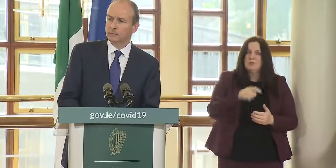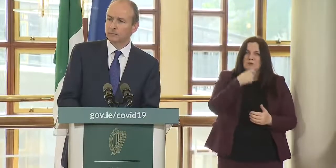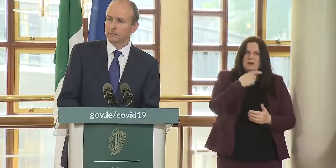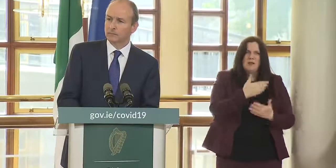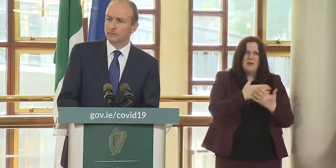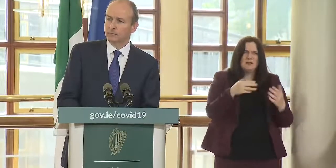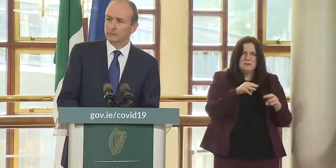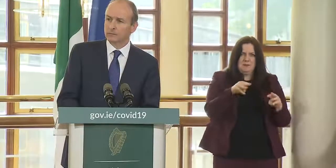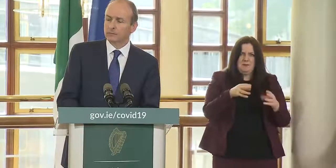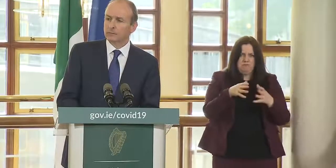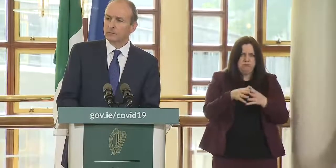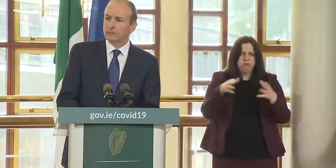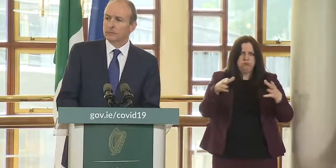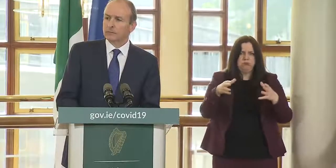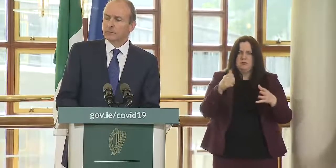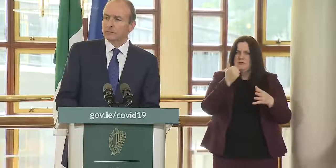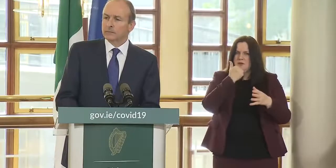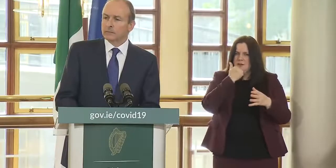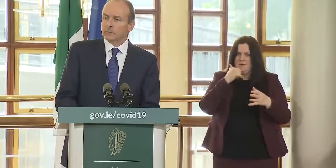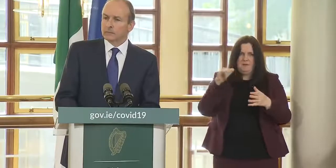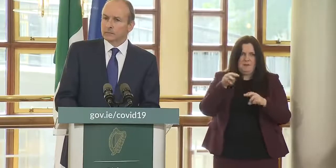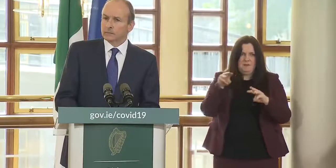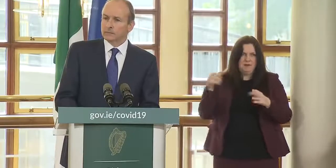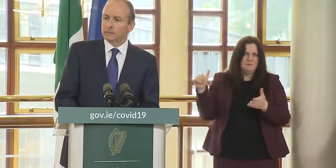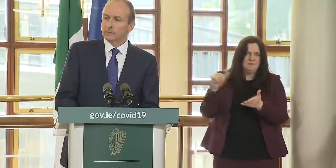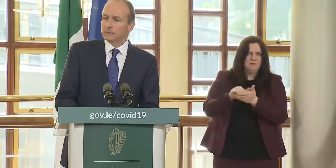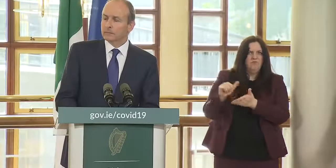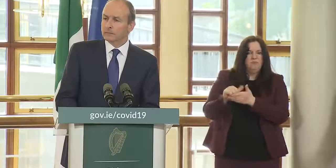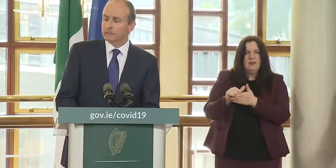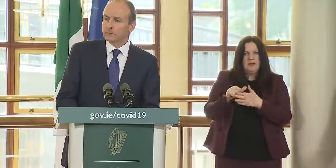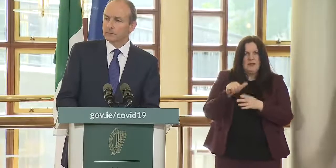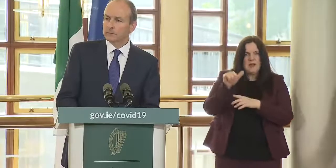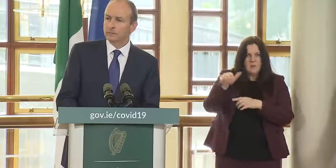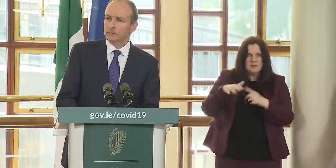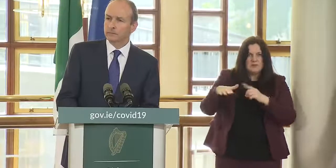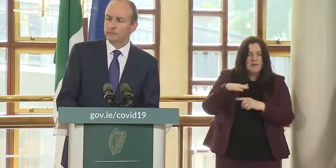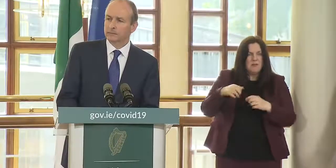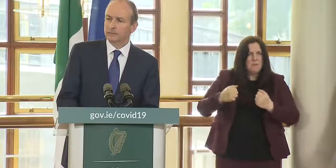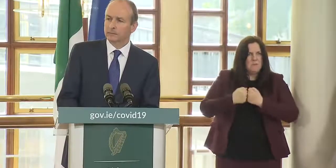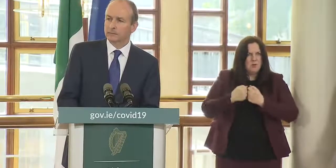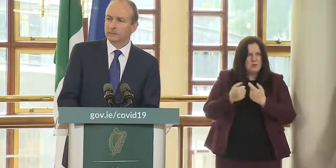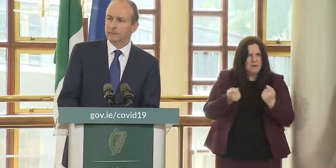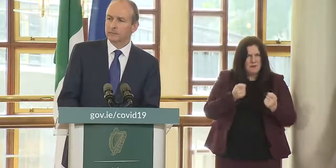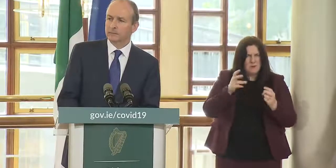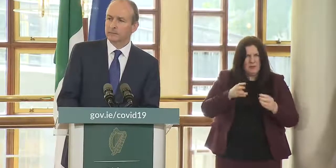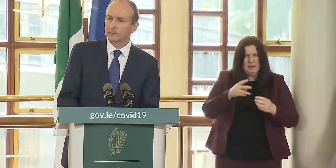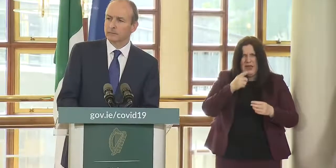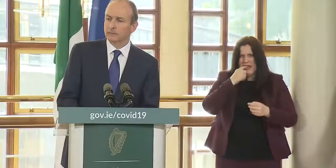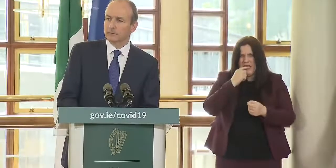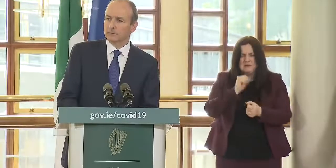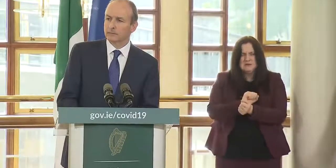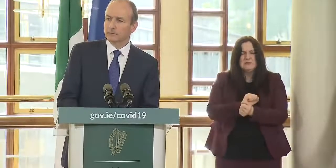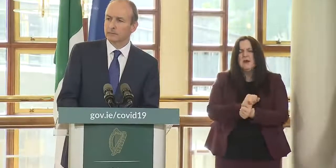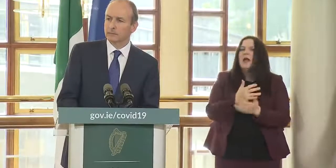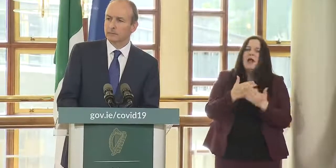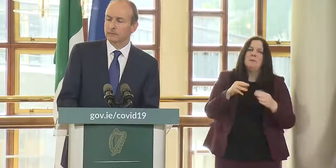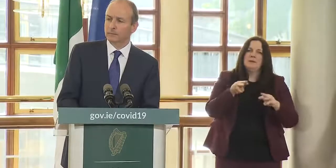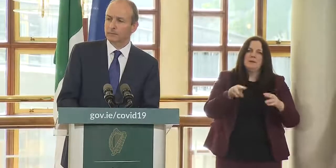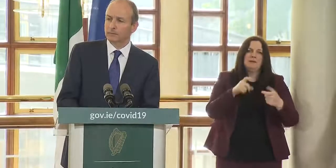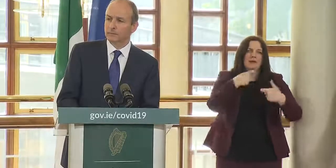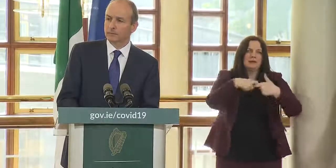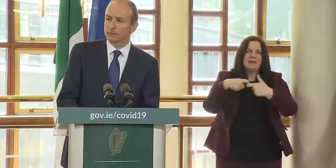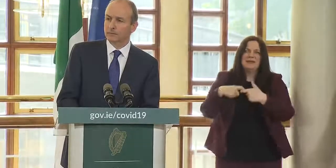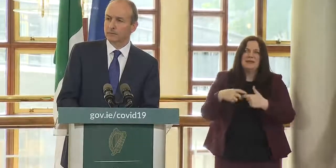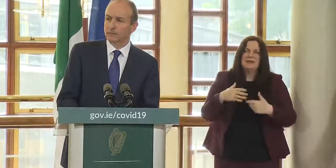people passing through airports the border management units are obviously going to be uh stretched how many people will be contacted obviously there's only seventy